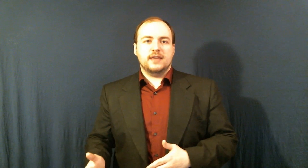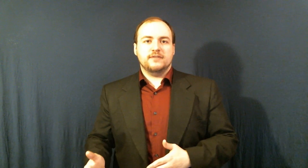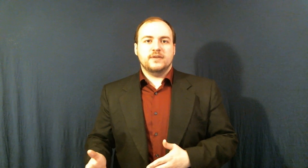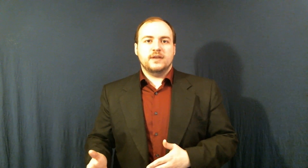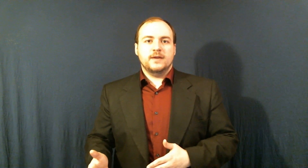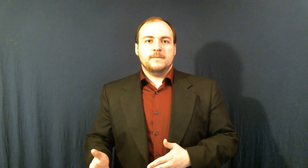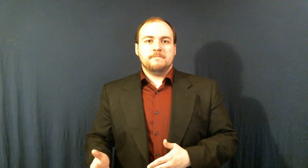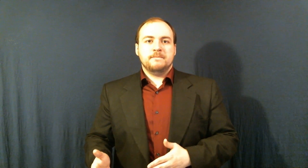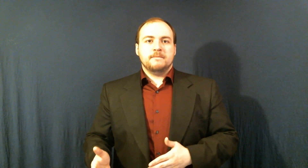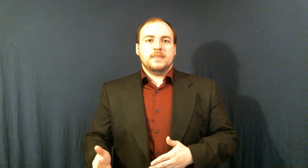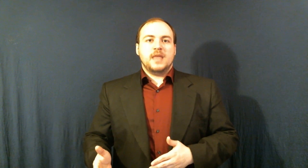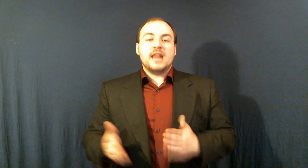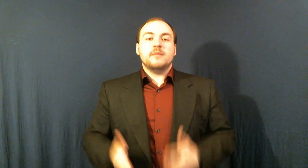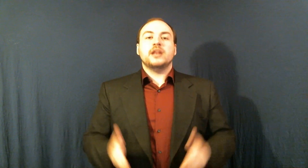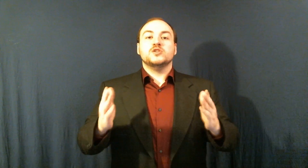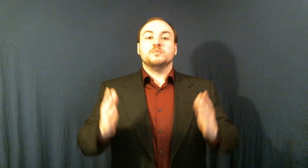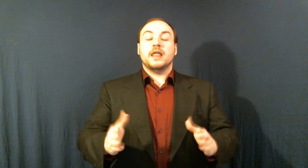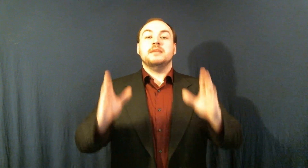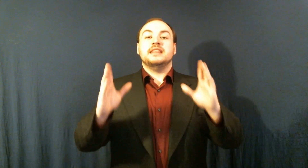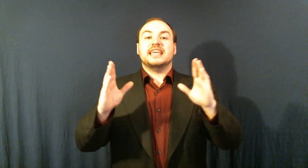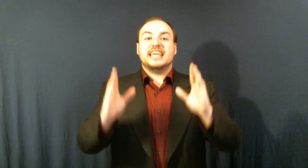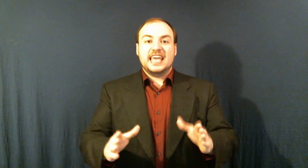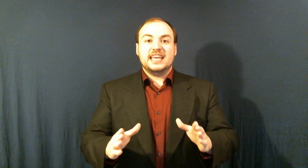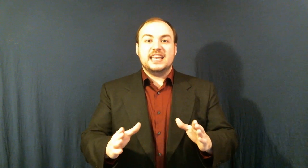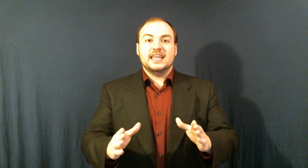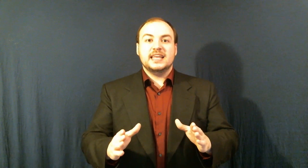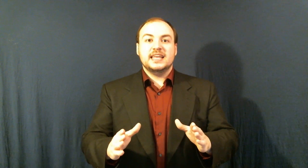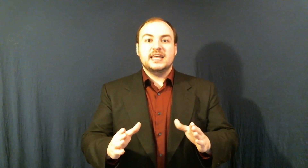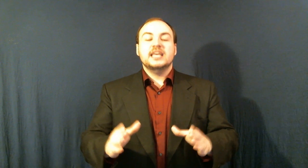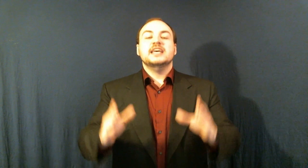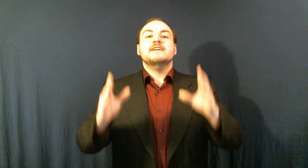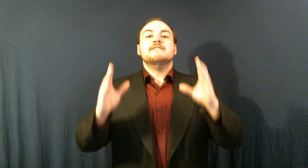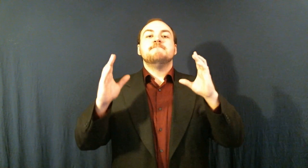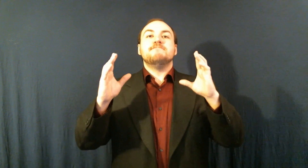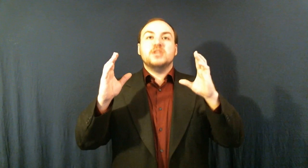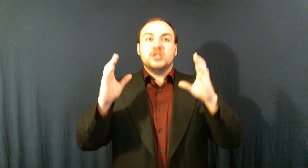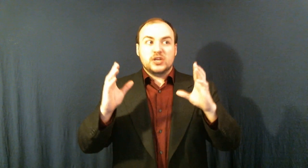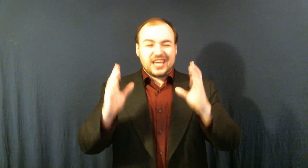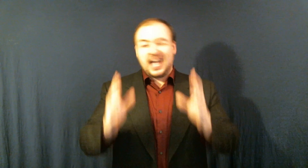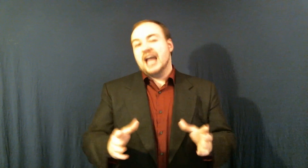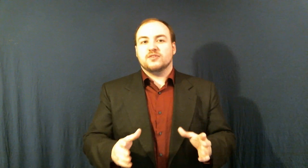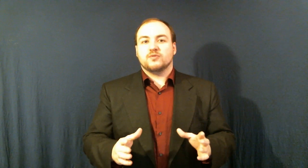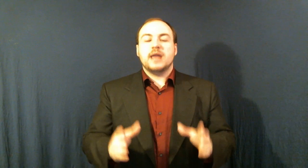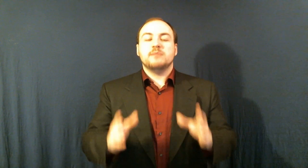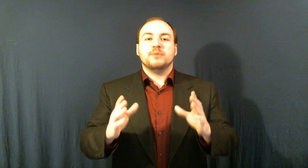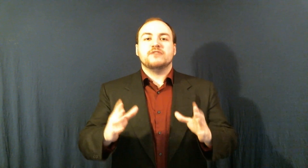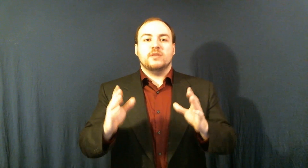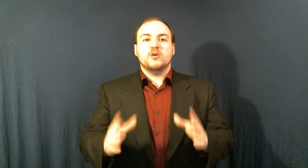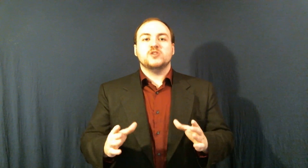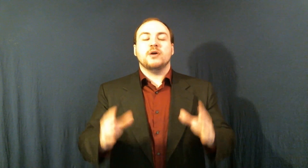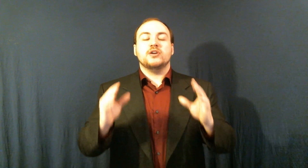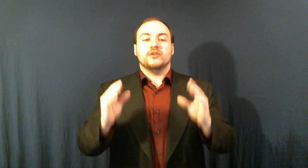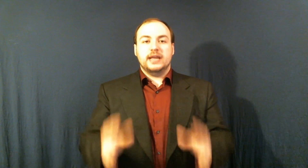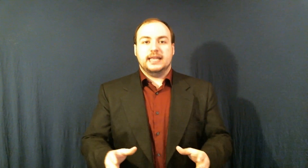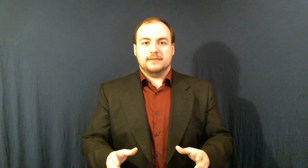life Anybody who's blaming the kid you're kind of right but for the most part you're an idiot